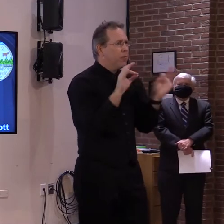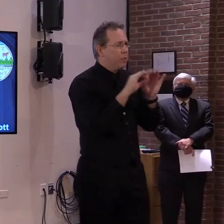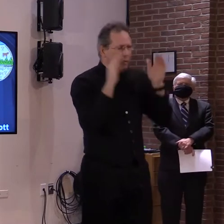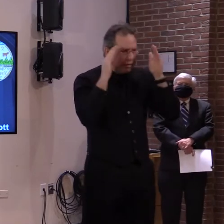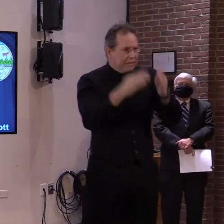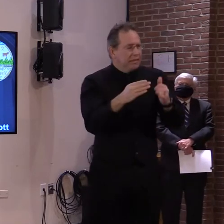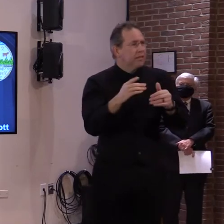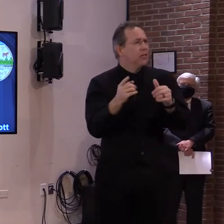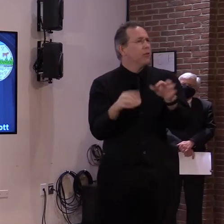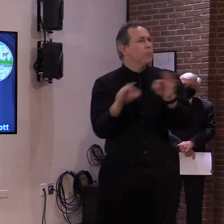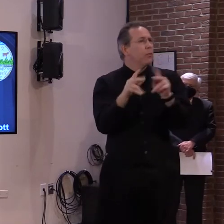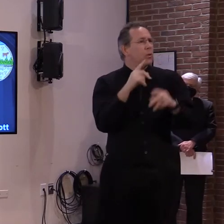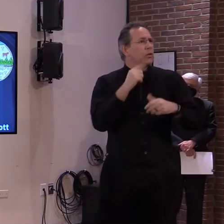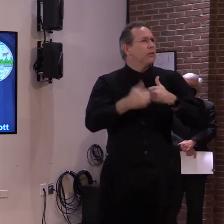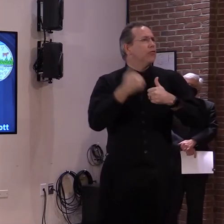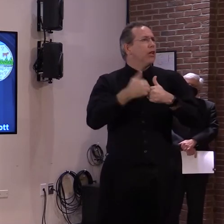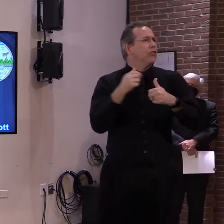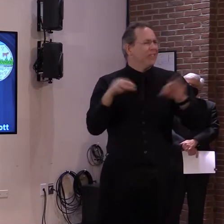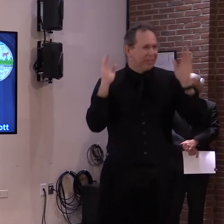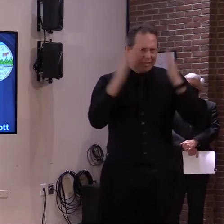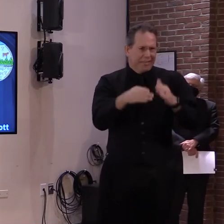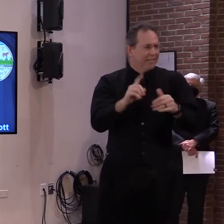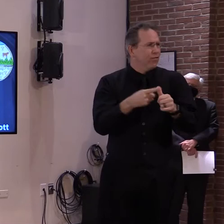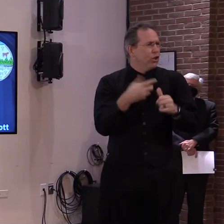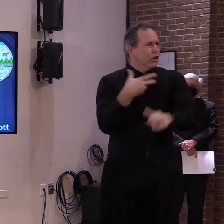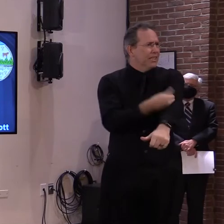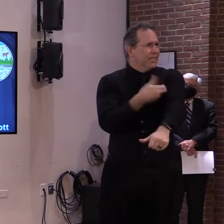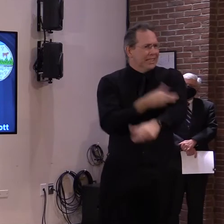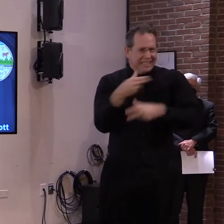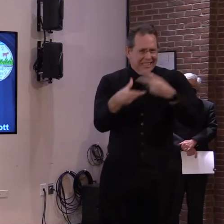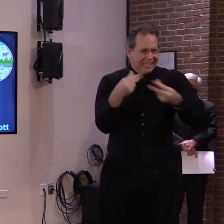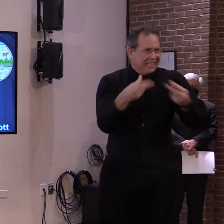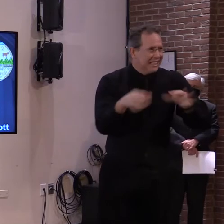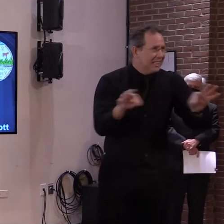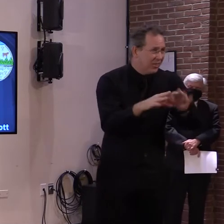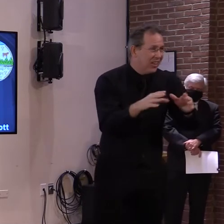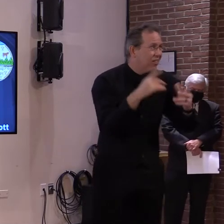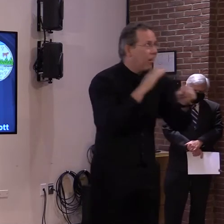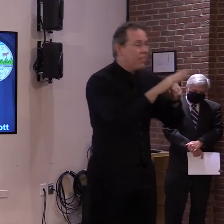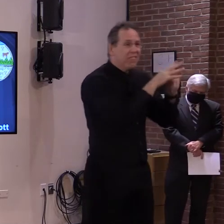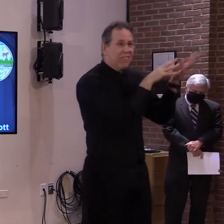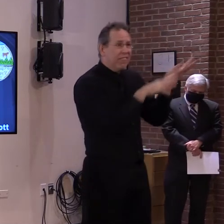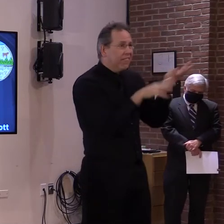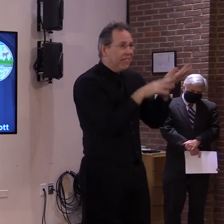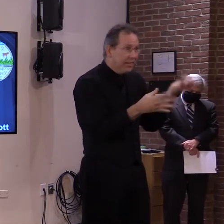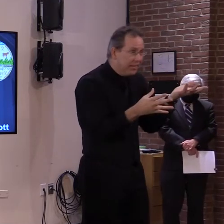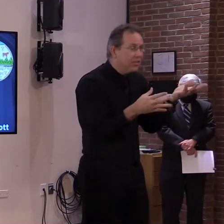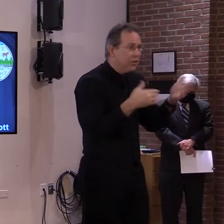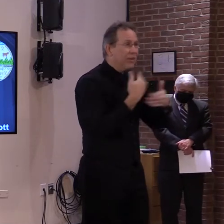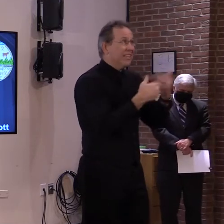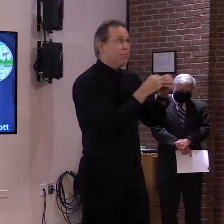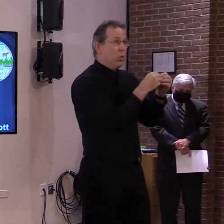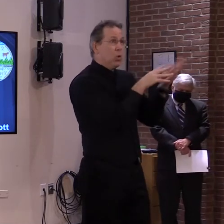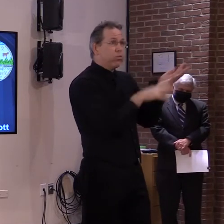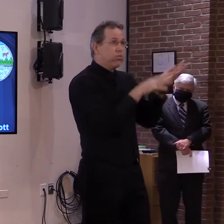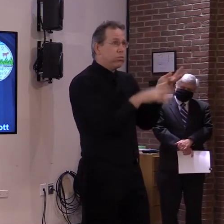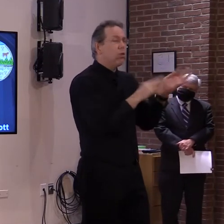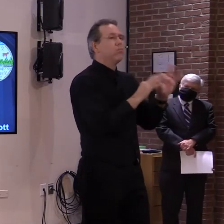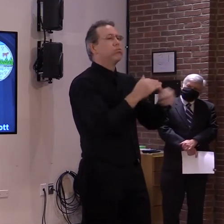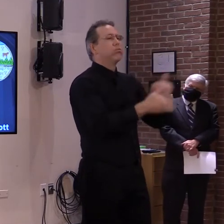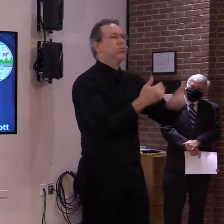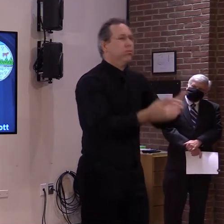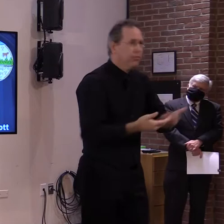also ease the pressure on our hospitals and health care systems. We believe this is the simplest